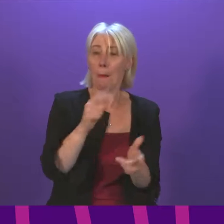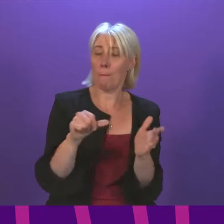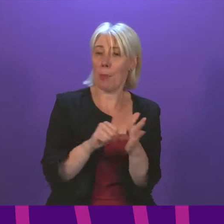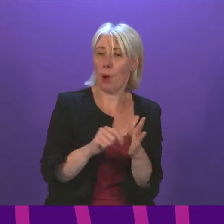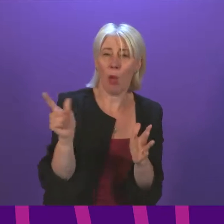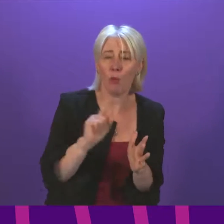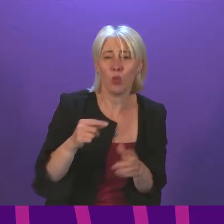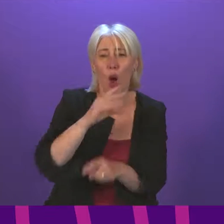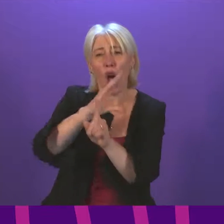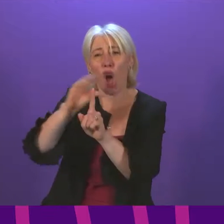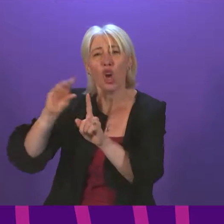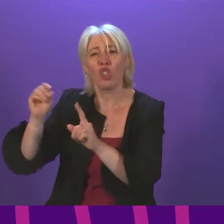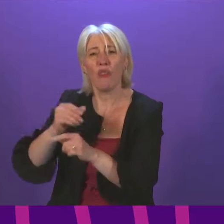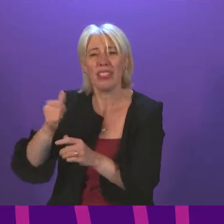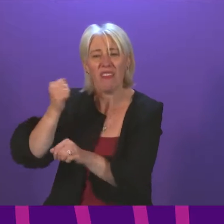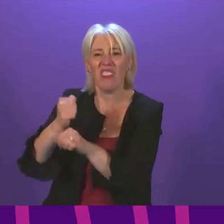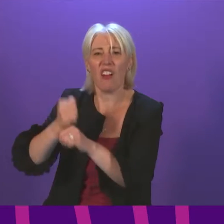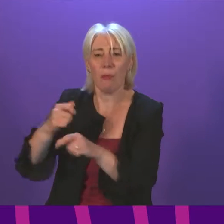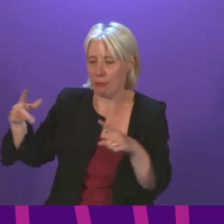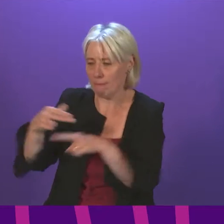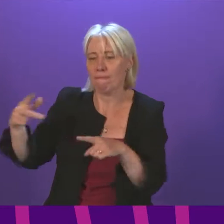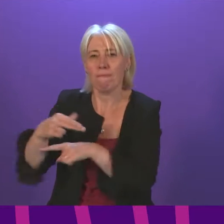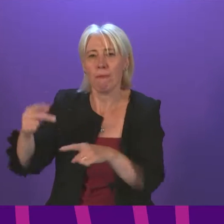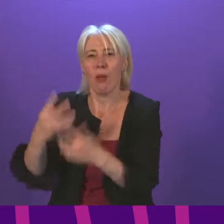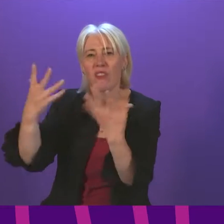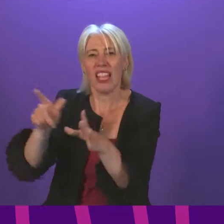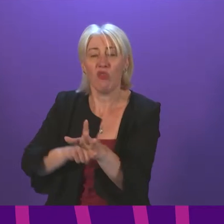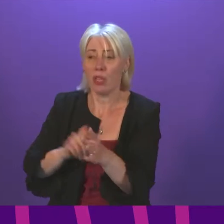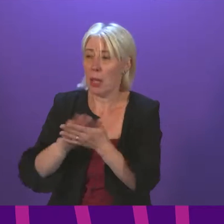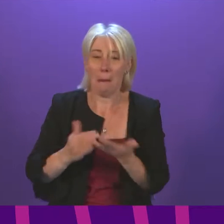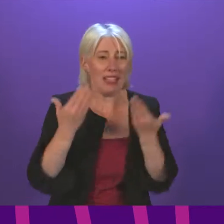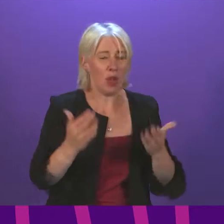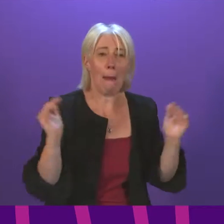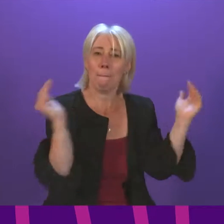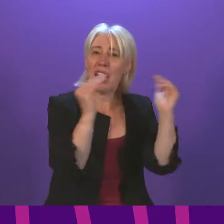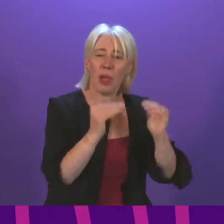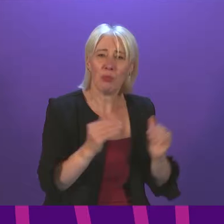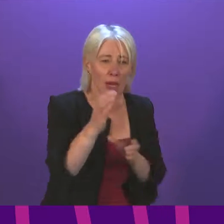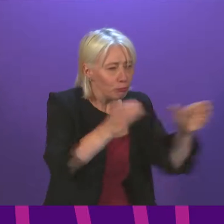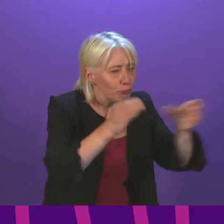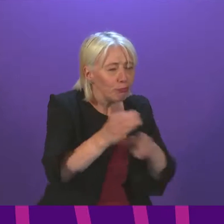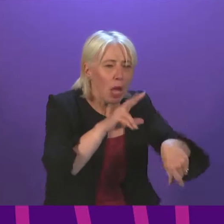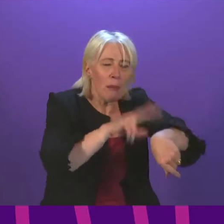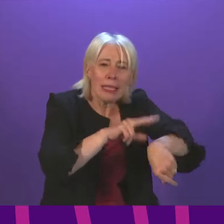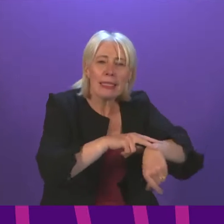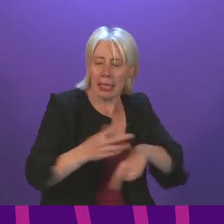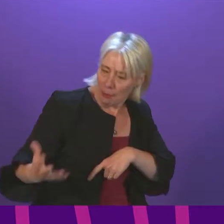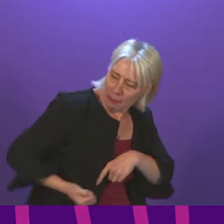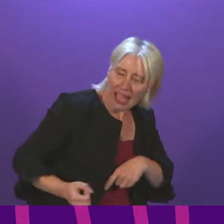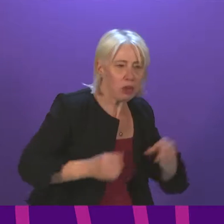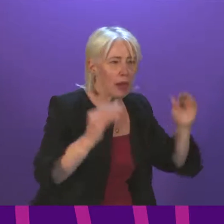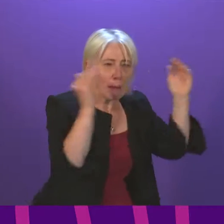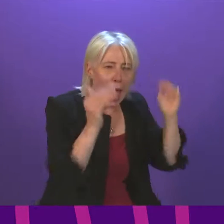had austerity budgets for 10 years, has not matched the funding for new police officers that we have in Scotland, has not matched the pay of police officers that we have in Scotland.